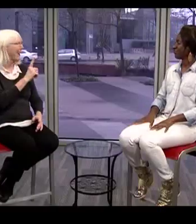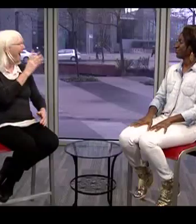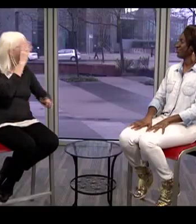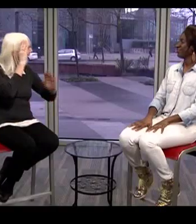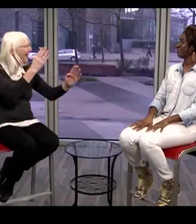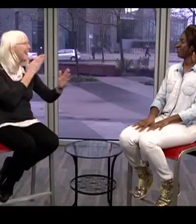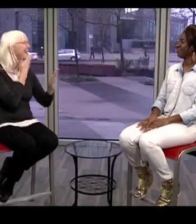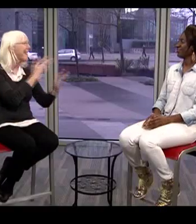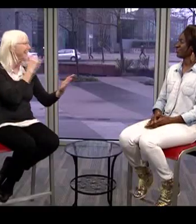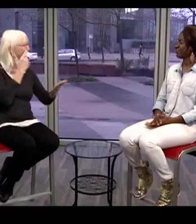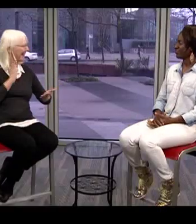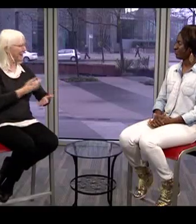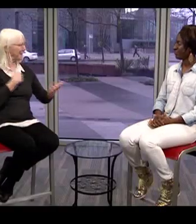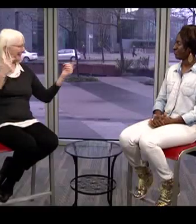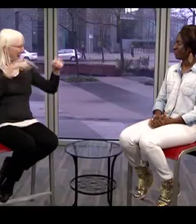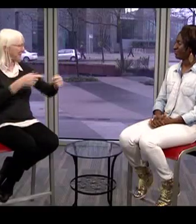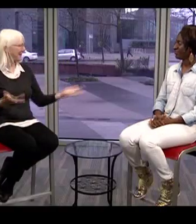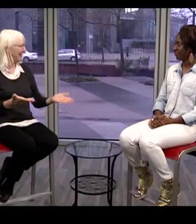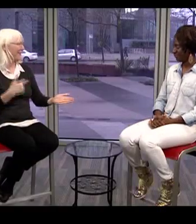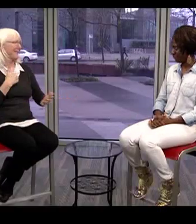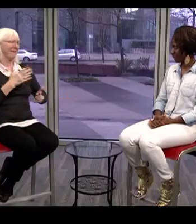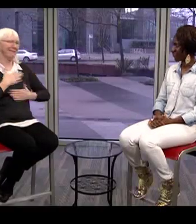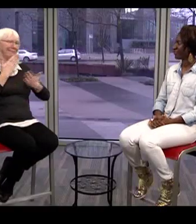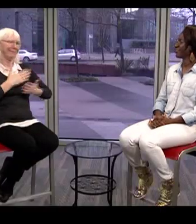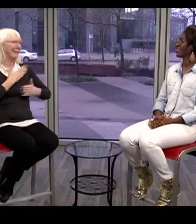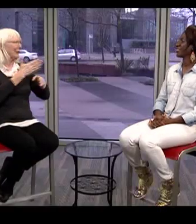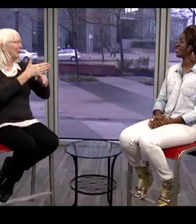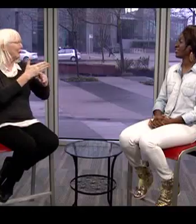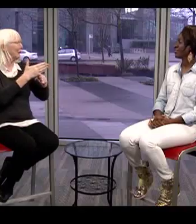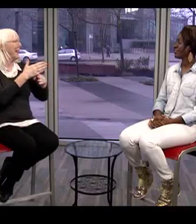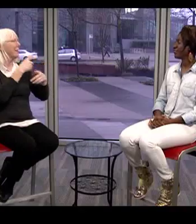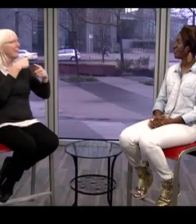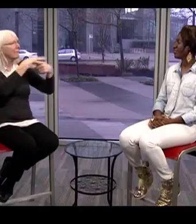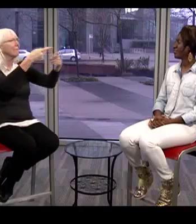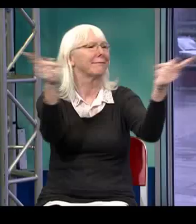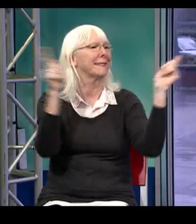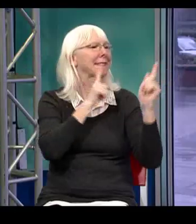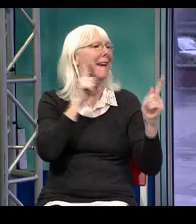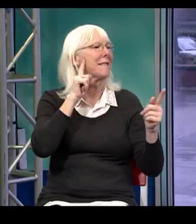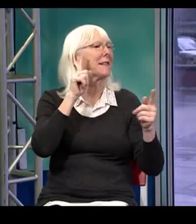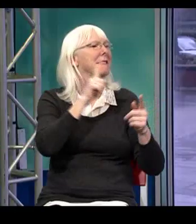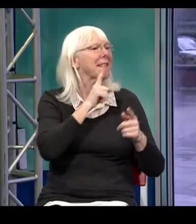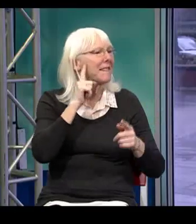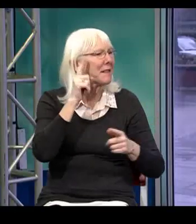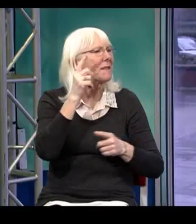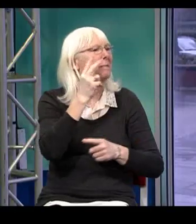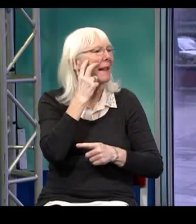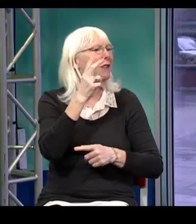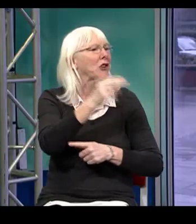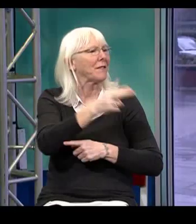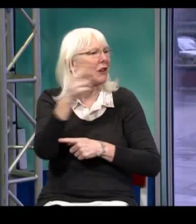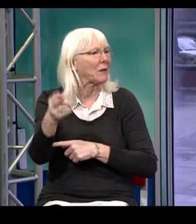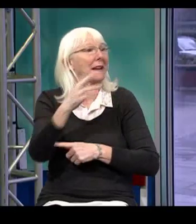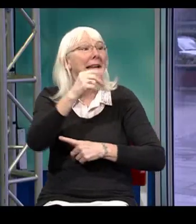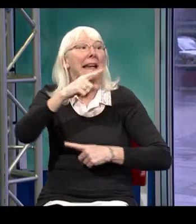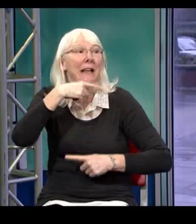Sure, I'd be happy to. Thank you for inviting me to come here today. I really appreciate it. I'd love to share the stories with